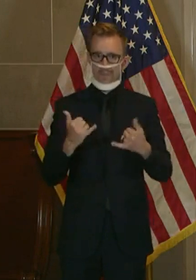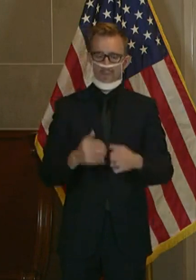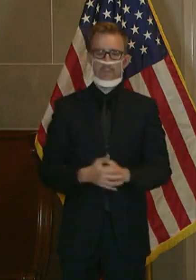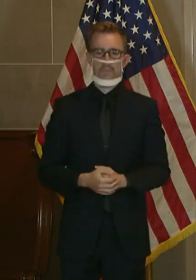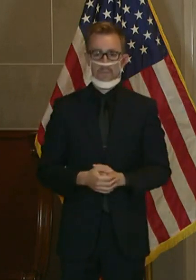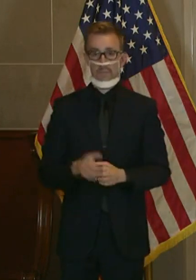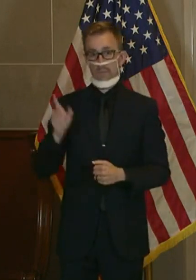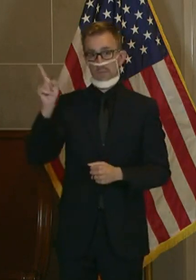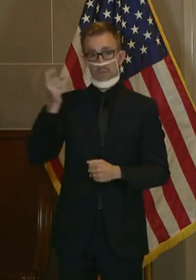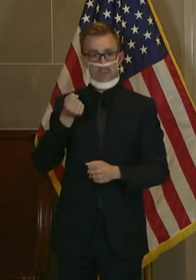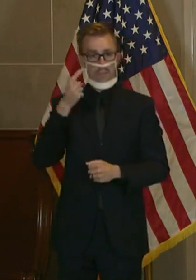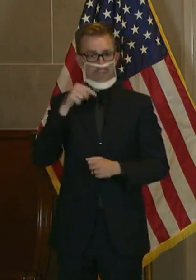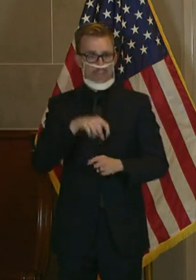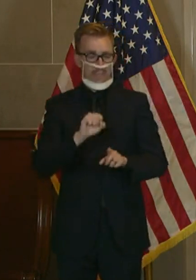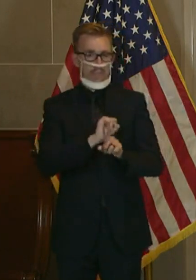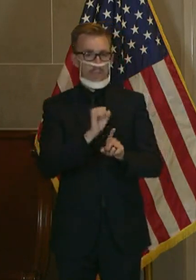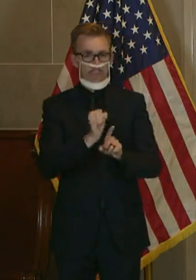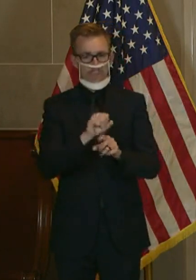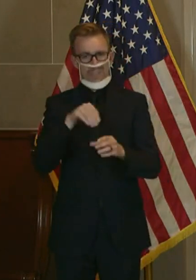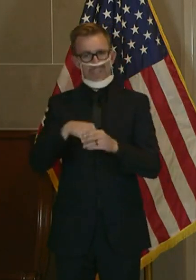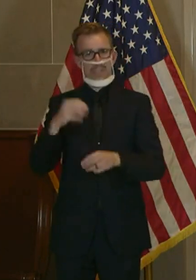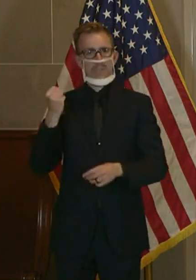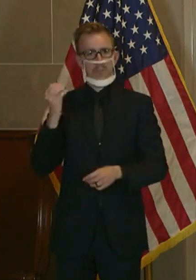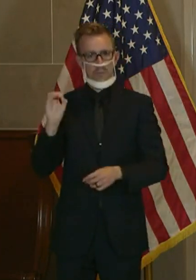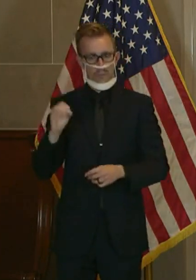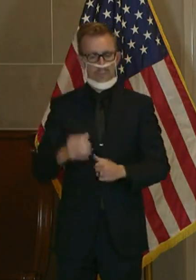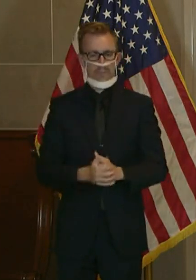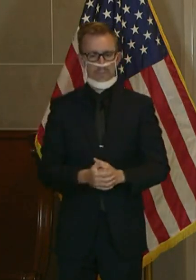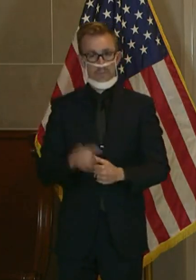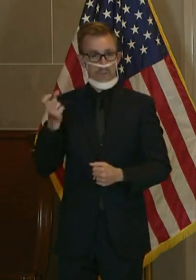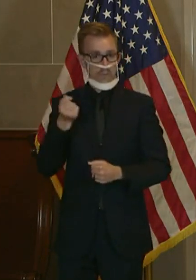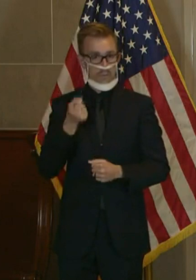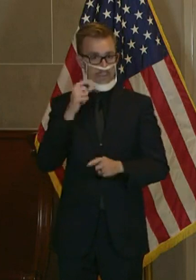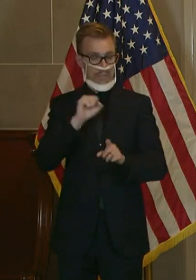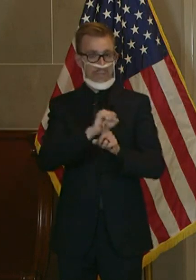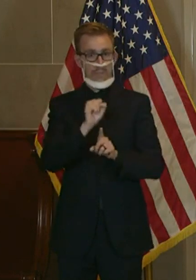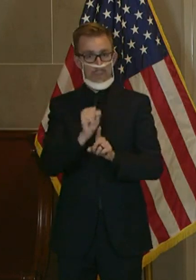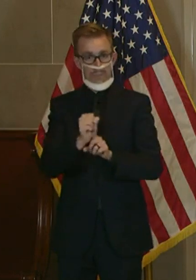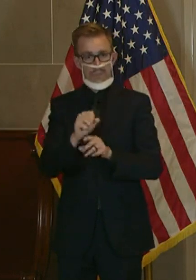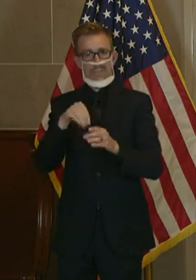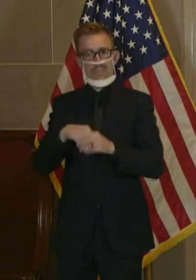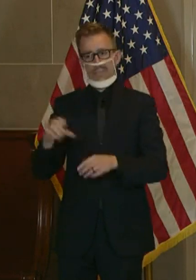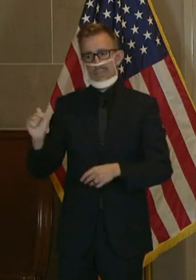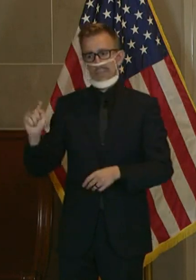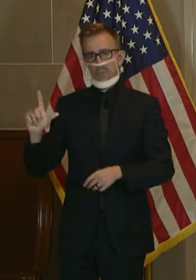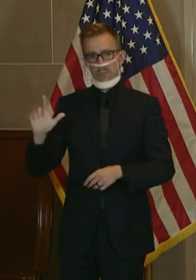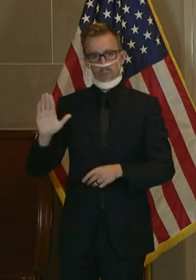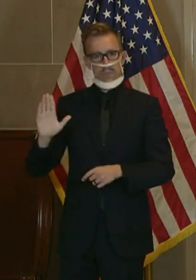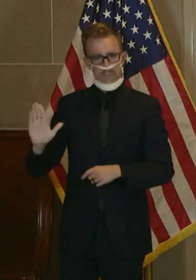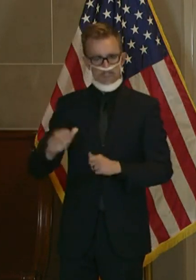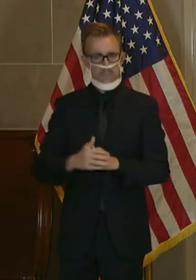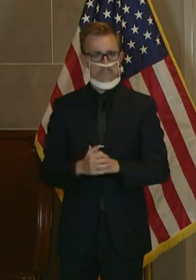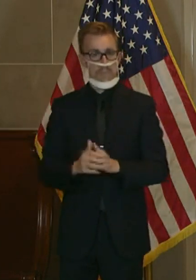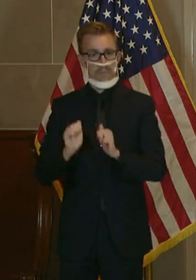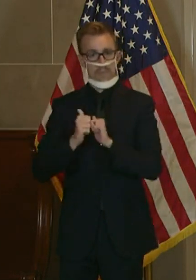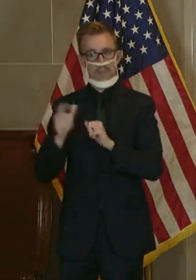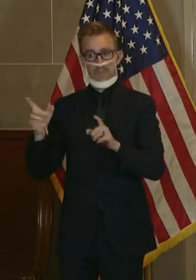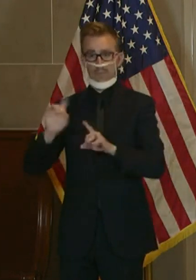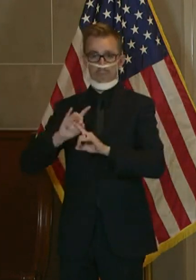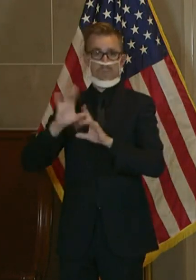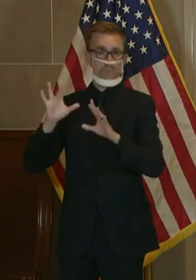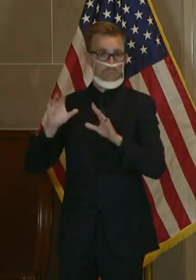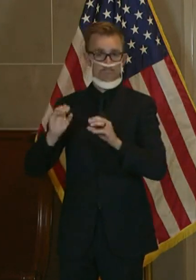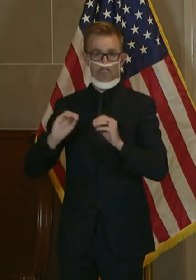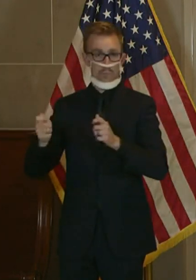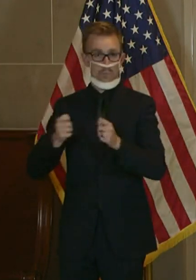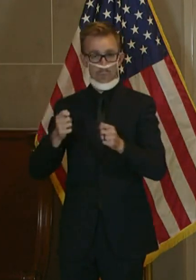He understands the situation in Missouri. He understands the situation in St. Louis and how out of control it is